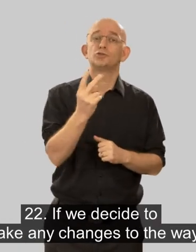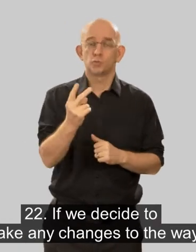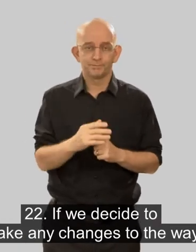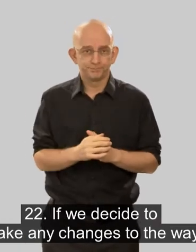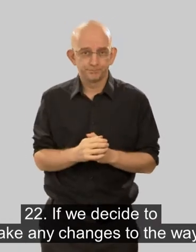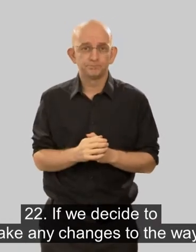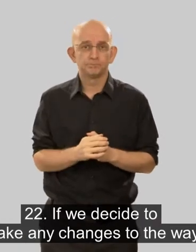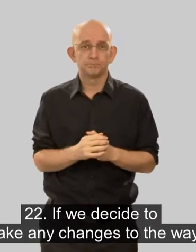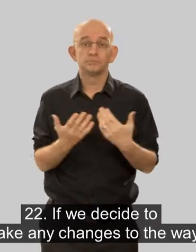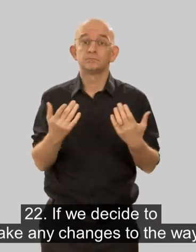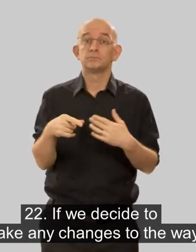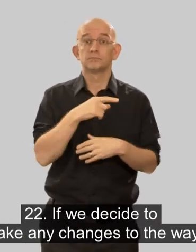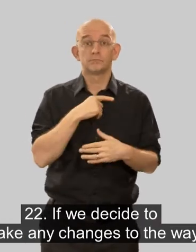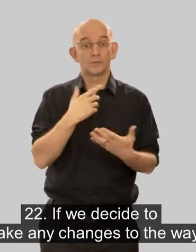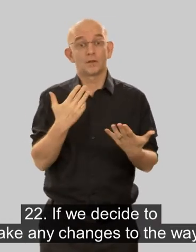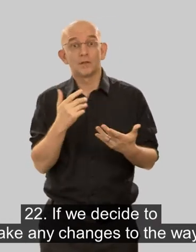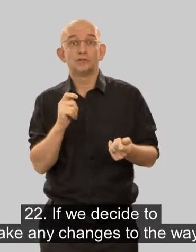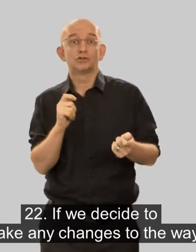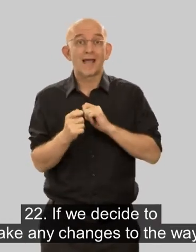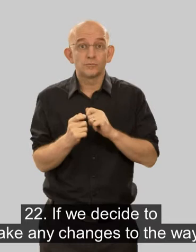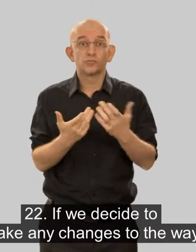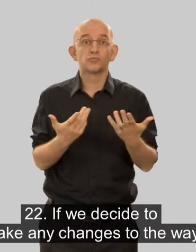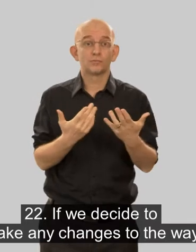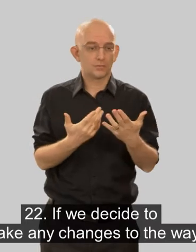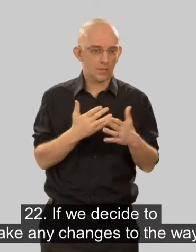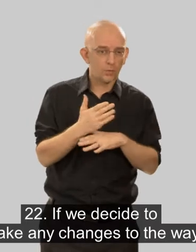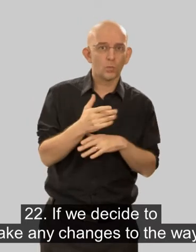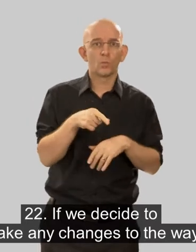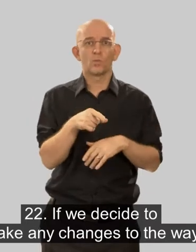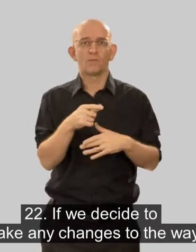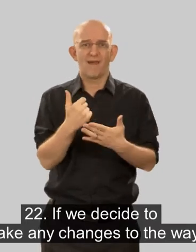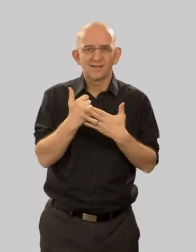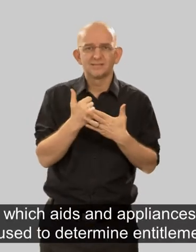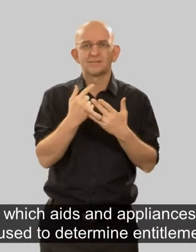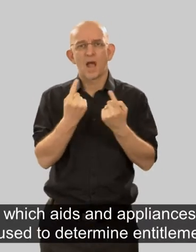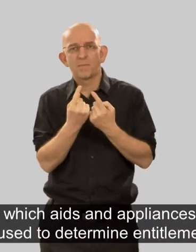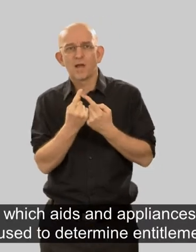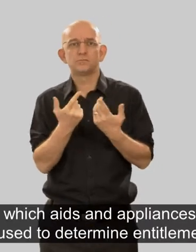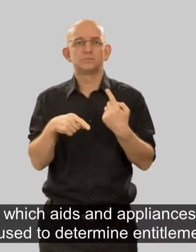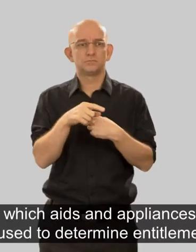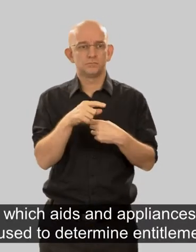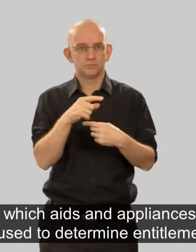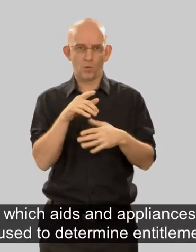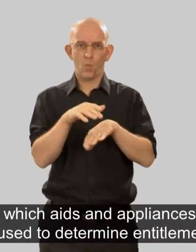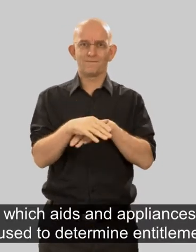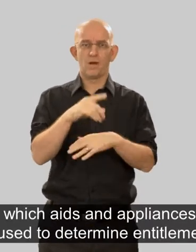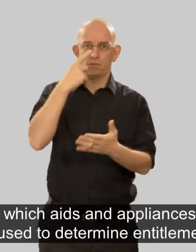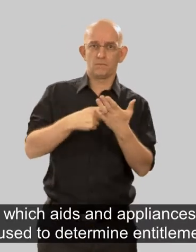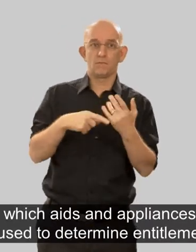Number 22 If we decide to make any changes to the way in which aids and appliances